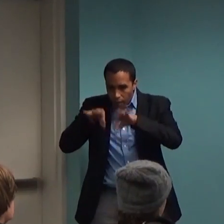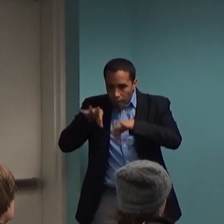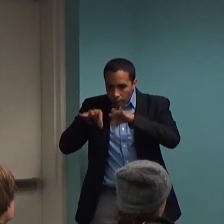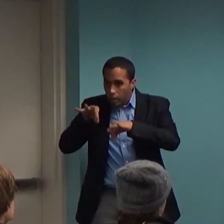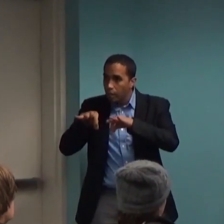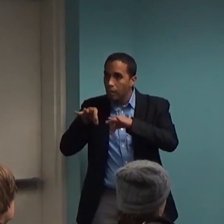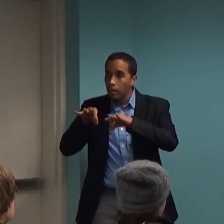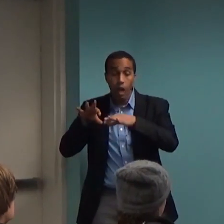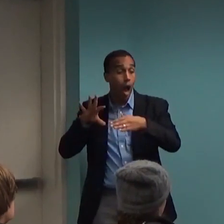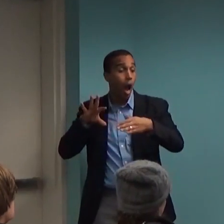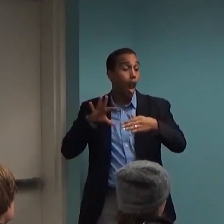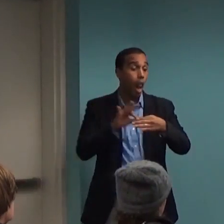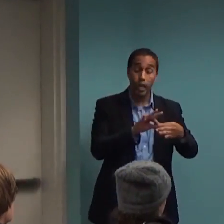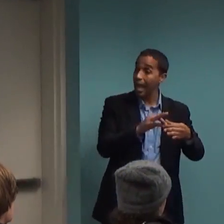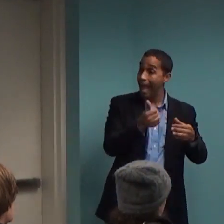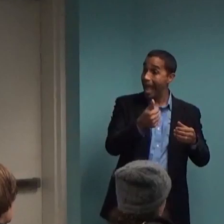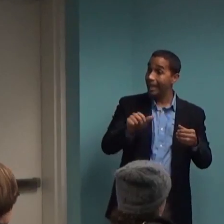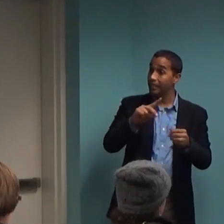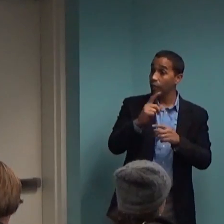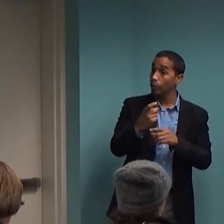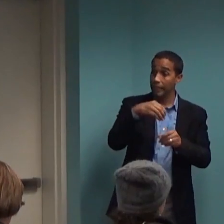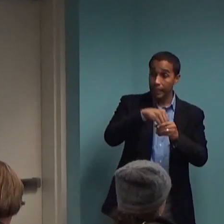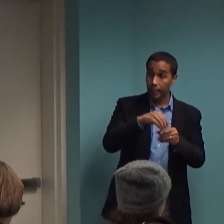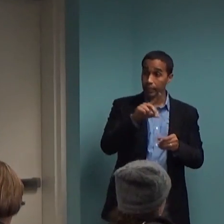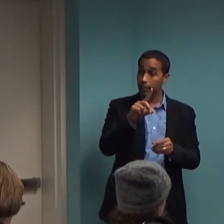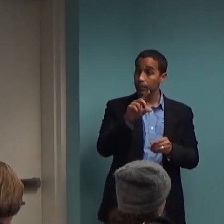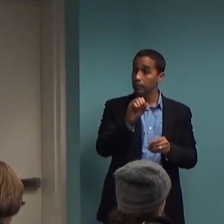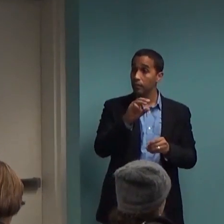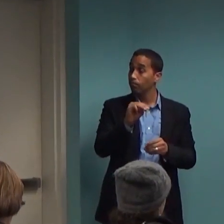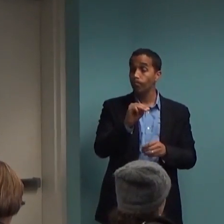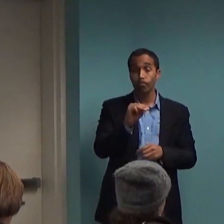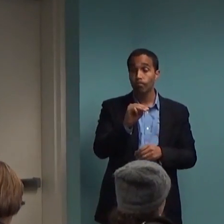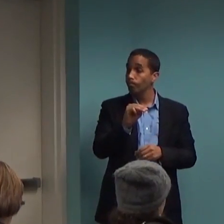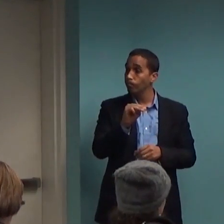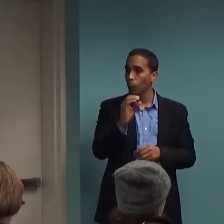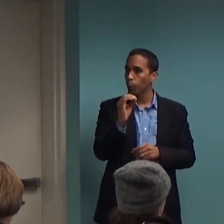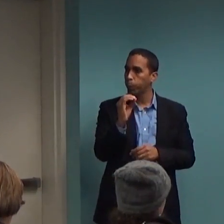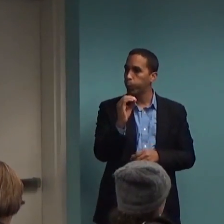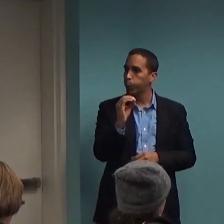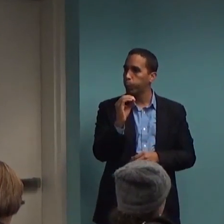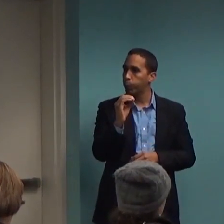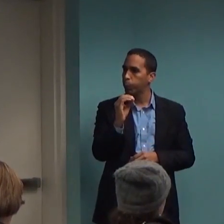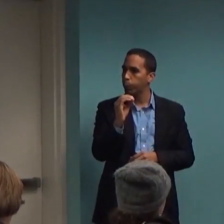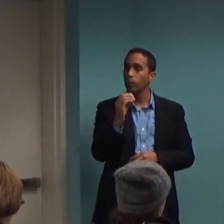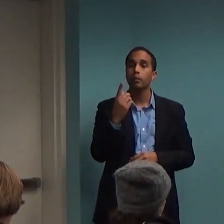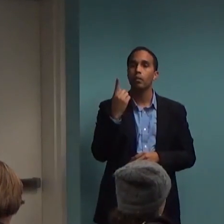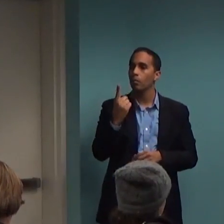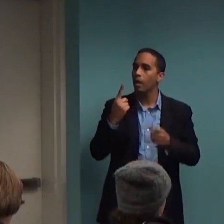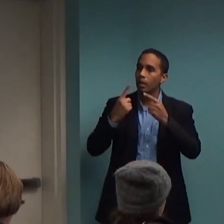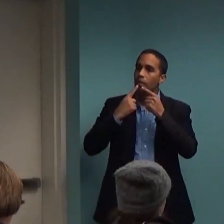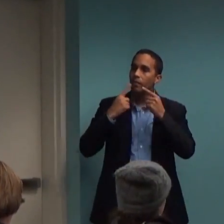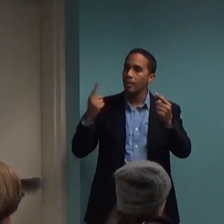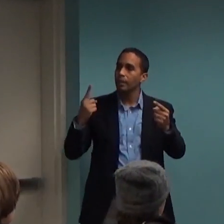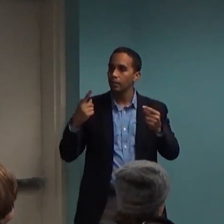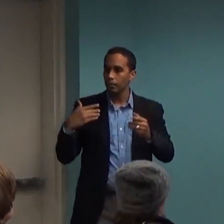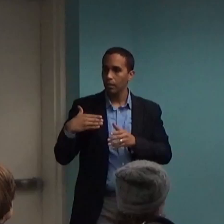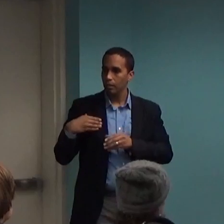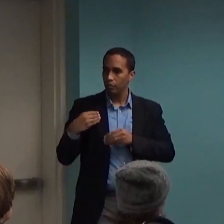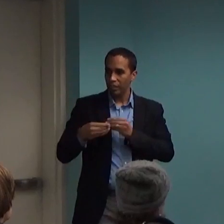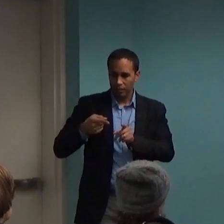link for any of them. So there's a very well-known geneticist in psychiatry named Gerald Smoller, who gave a talk